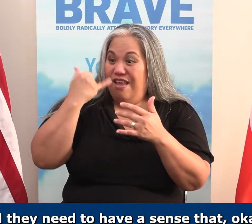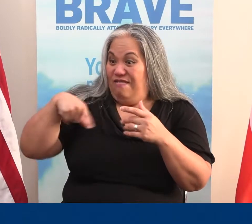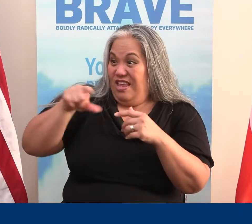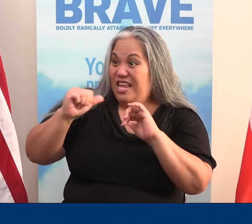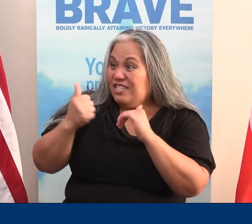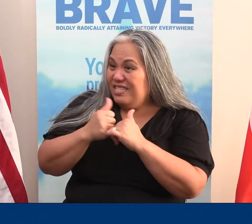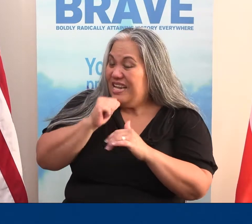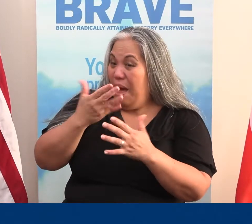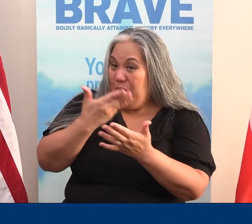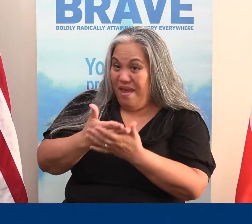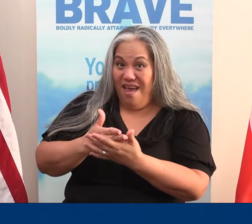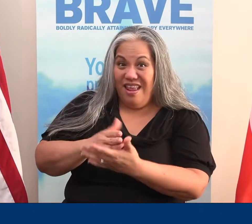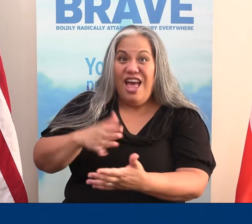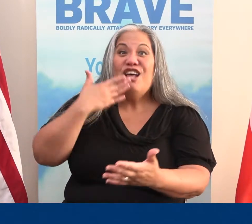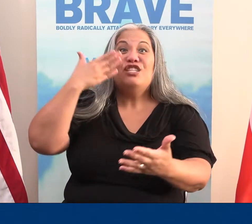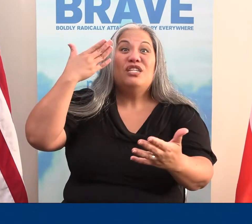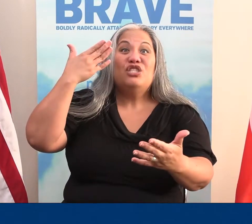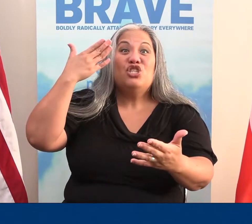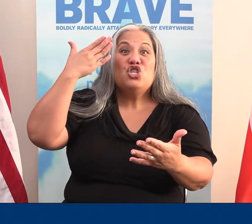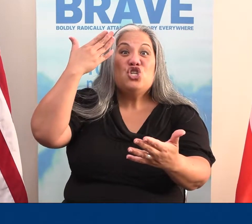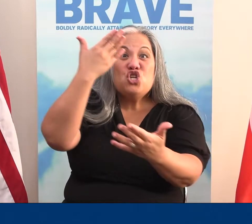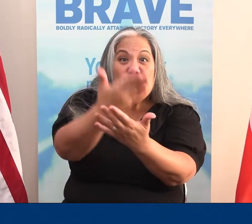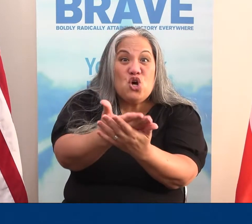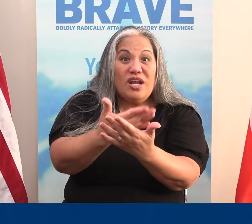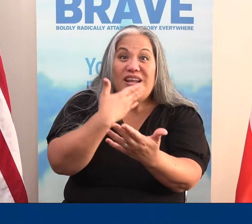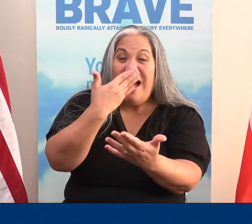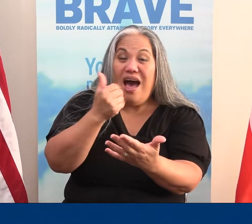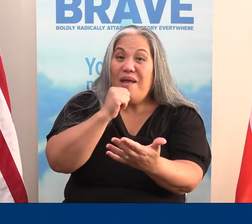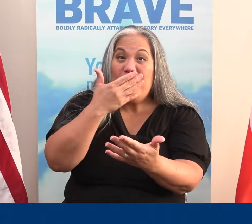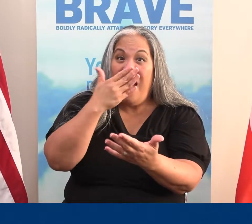that's good. Are you with me right here? And that way, they're not going to run.